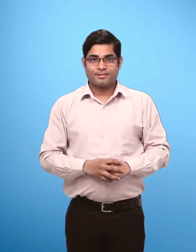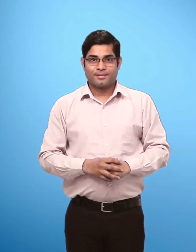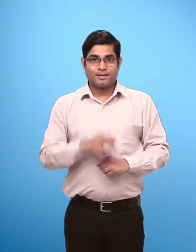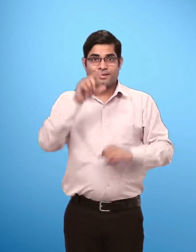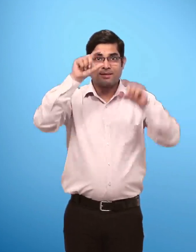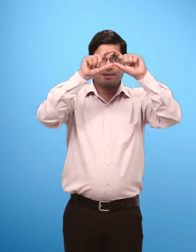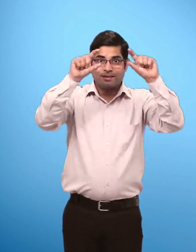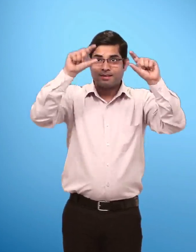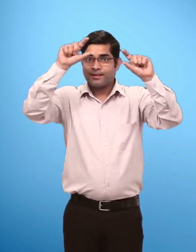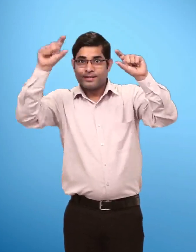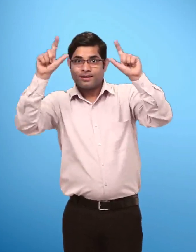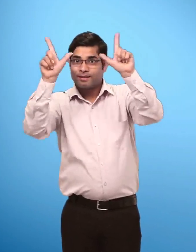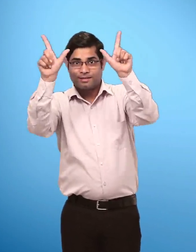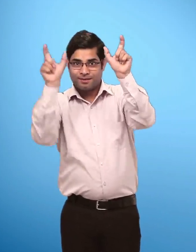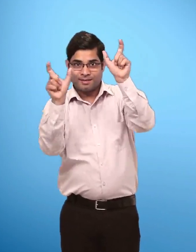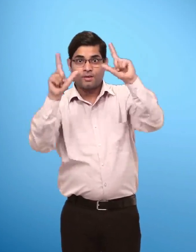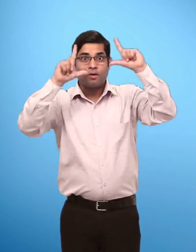Each part has a picture